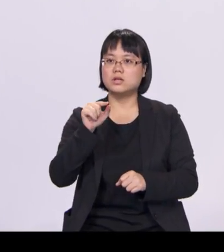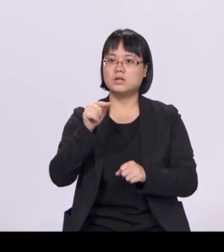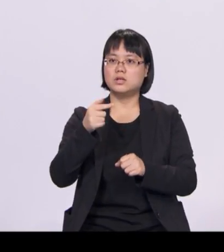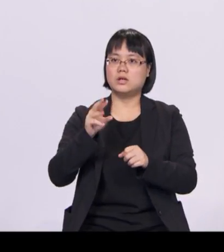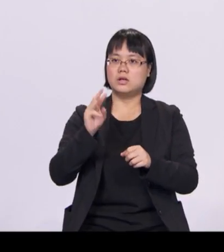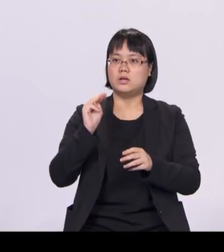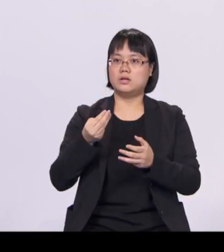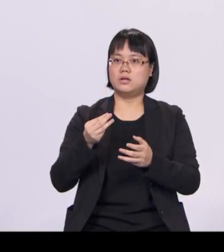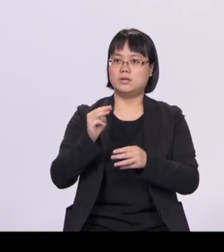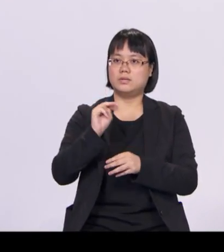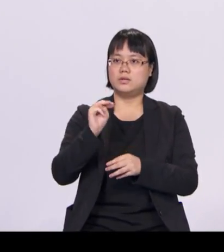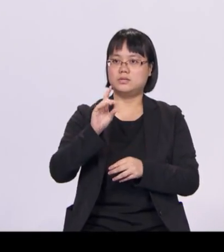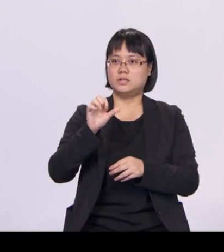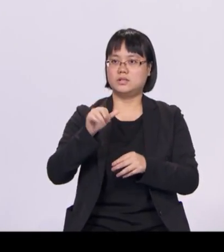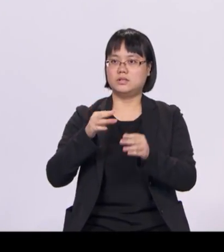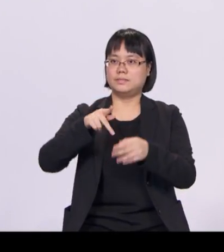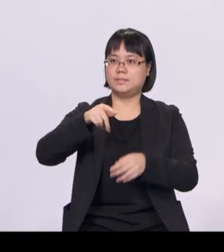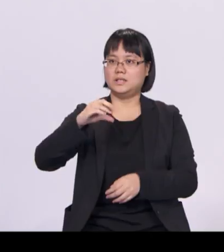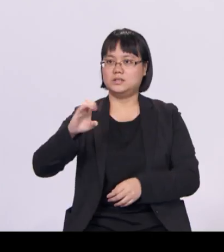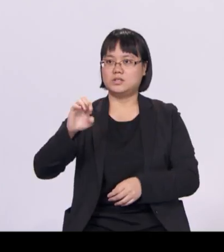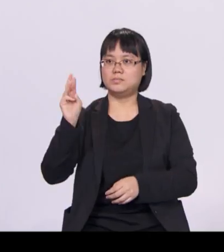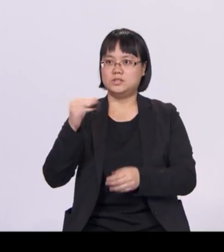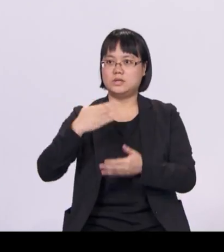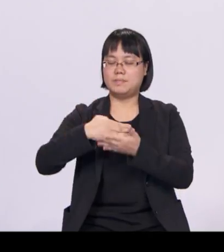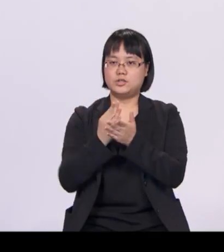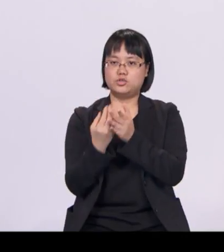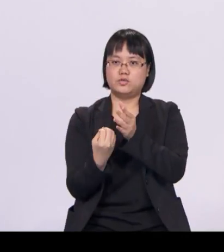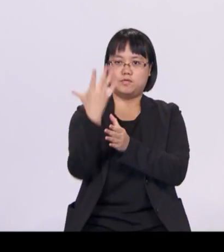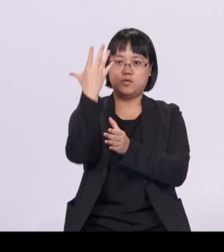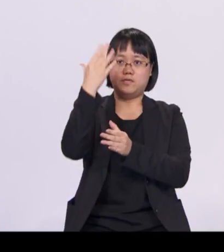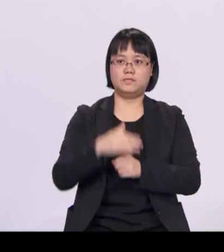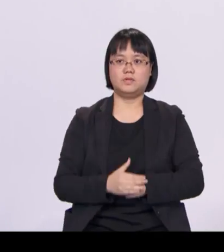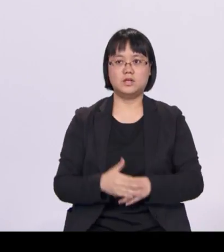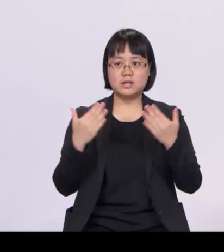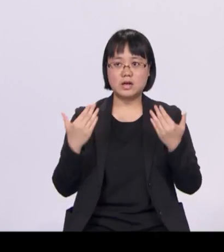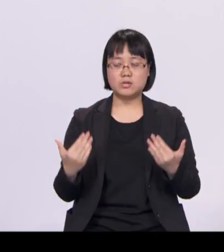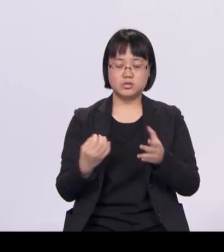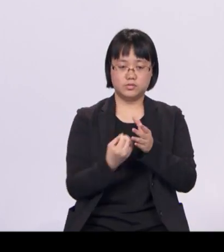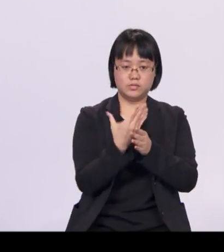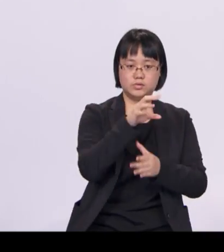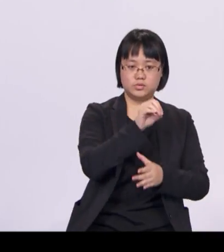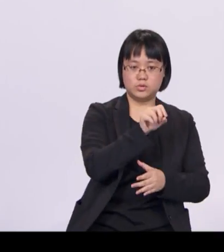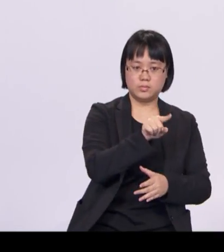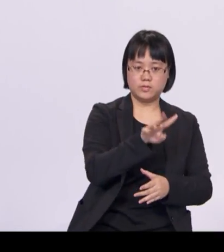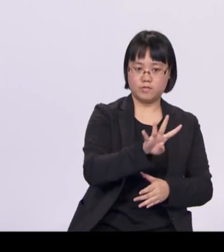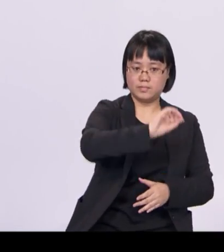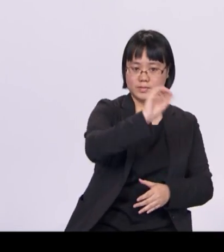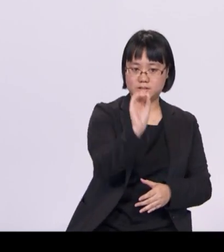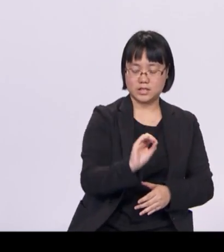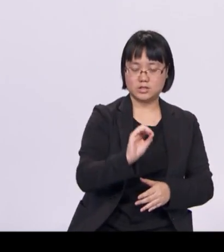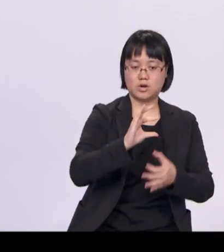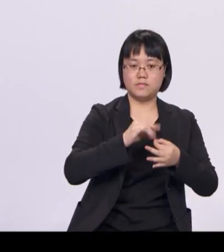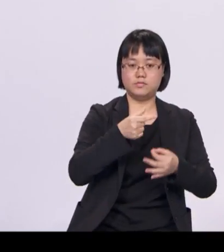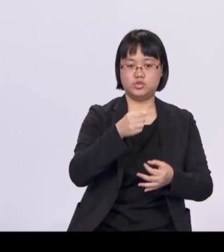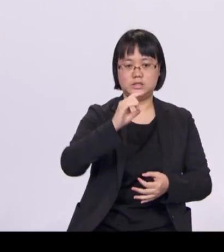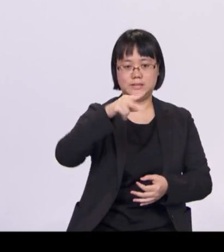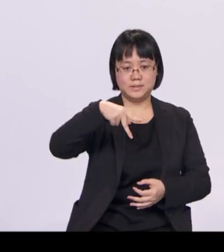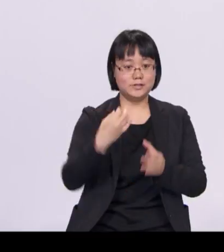Currently, ministries' block budgets are allowed to grow at 0.4 times of GDP growth. I will